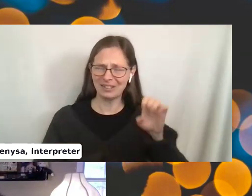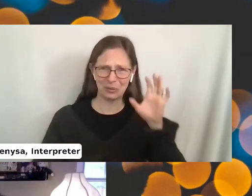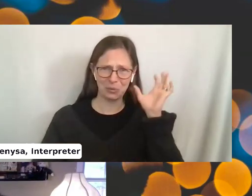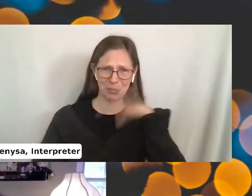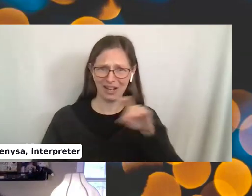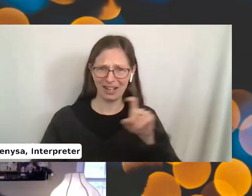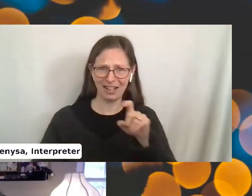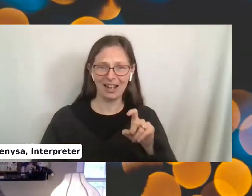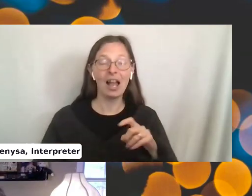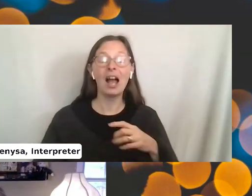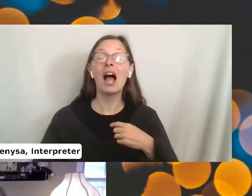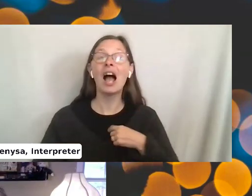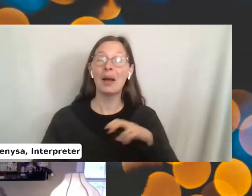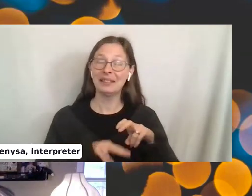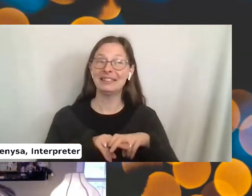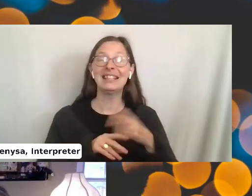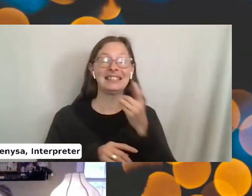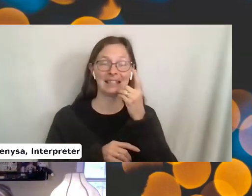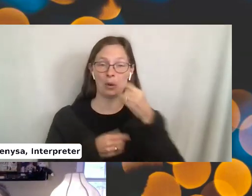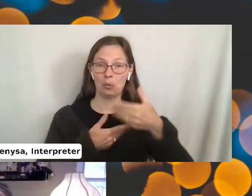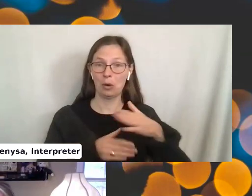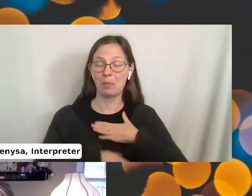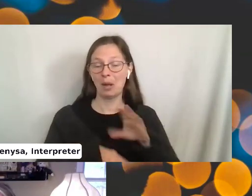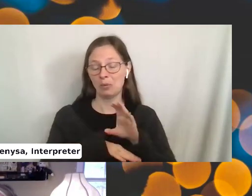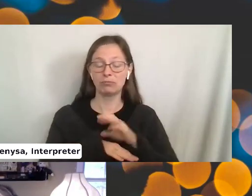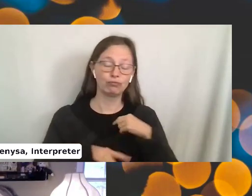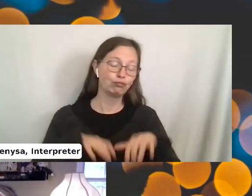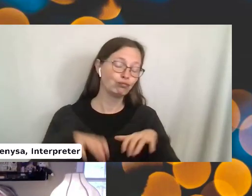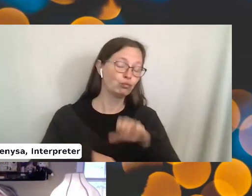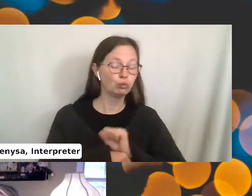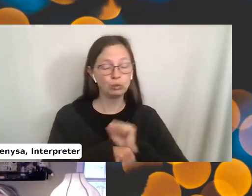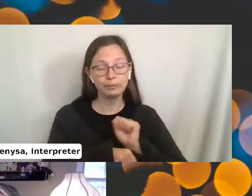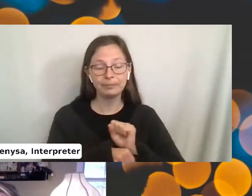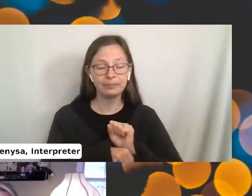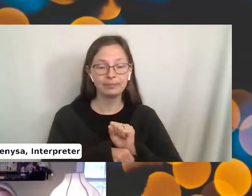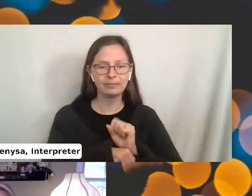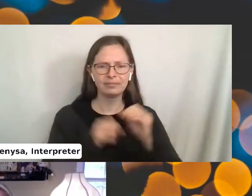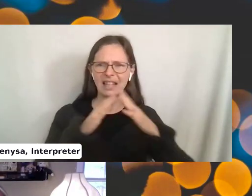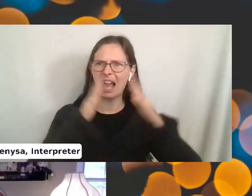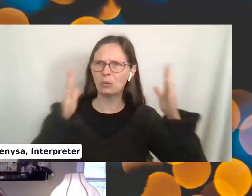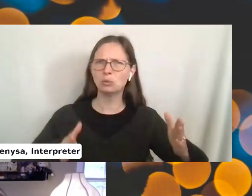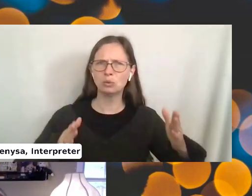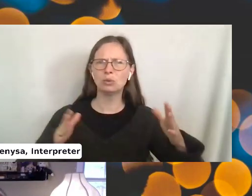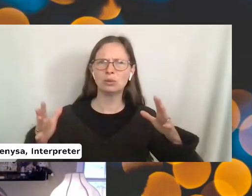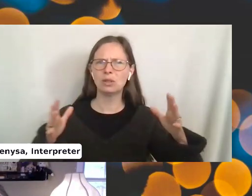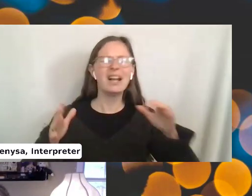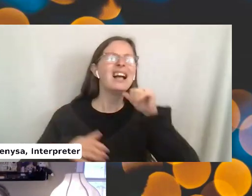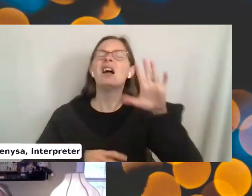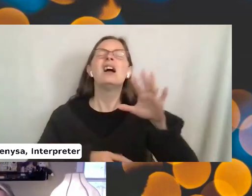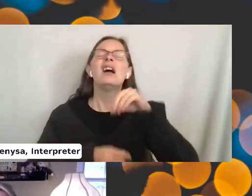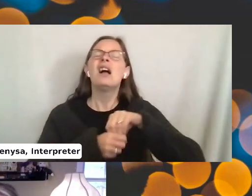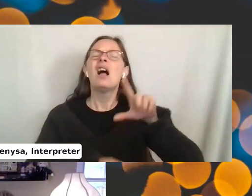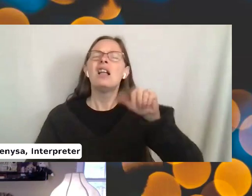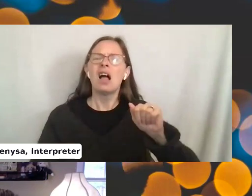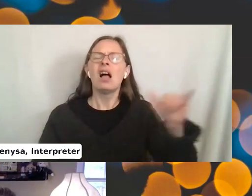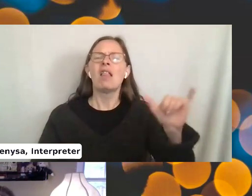time? So I was sitting in the dining room on my computer, blah, blah, blah, doing some work. And the house started. There wasn't, like, in Los Angeles, it's always like